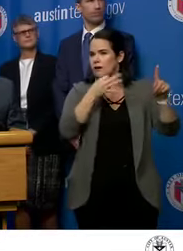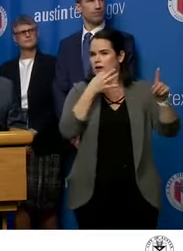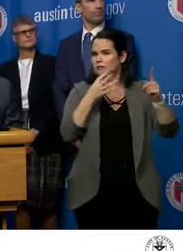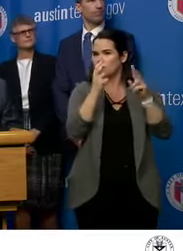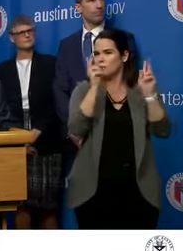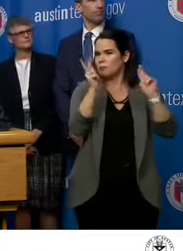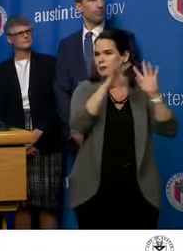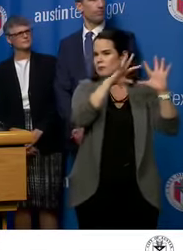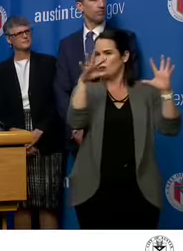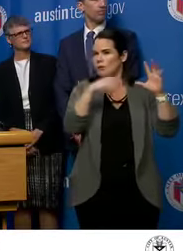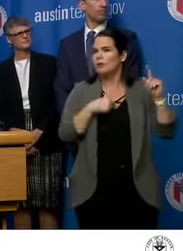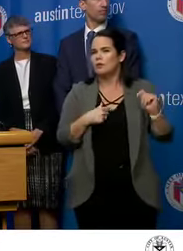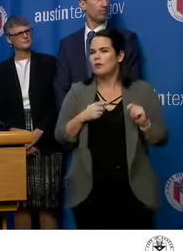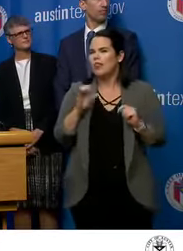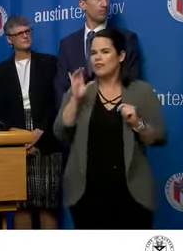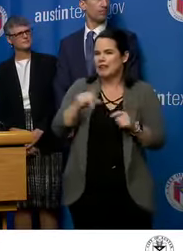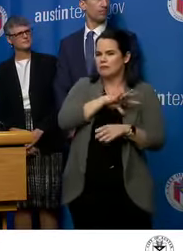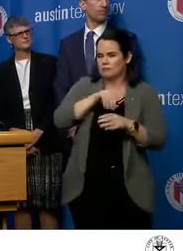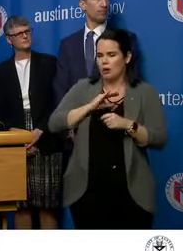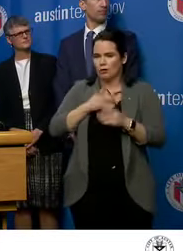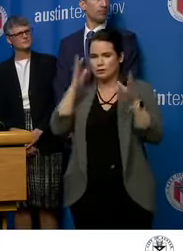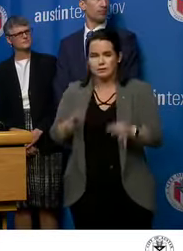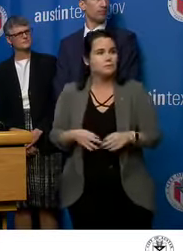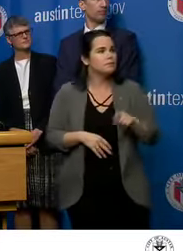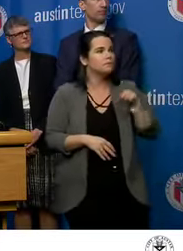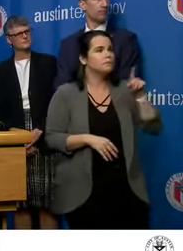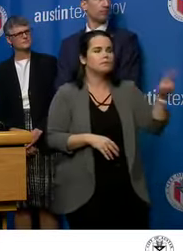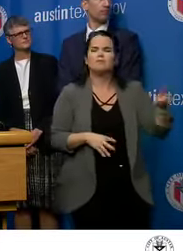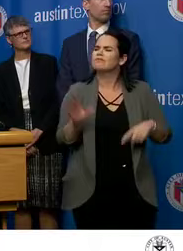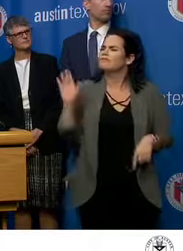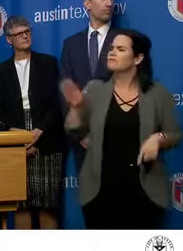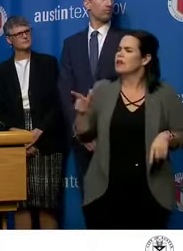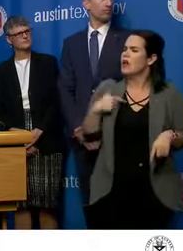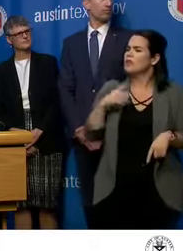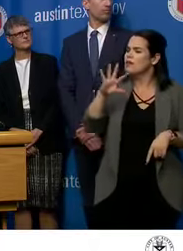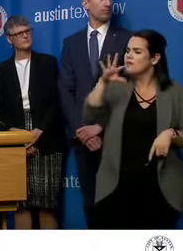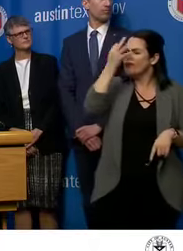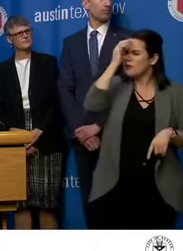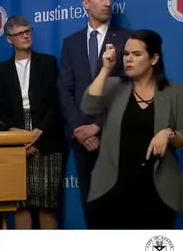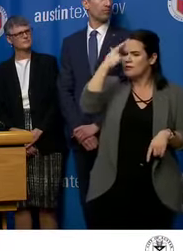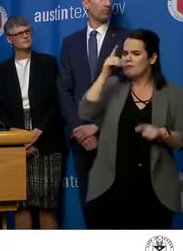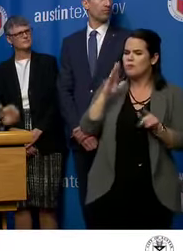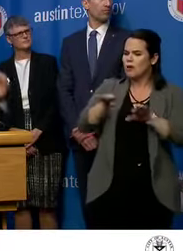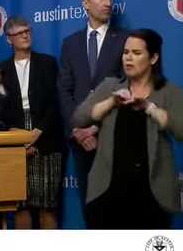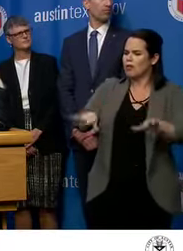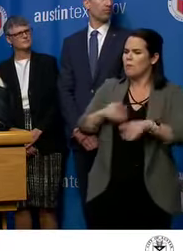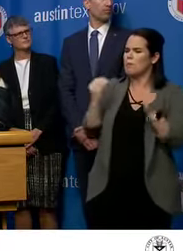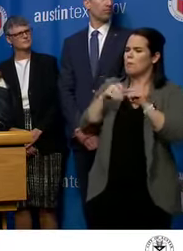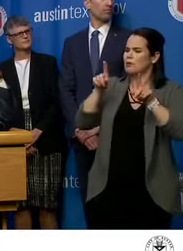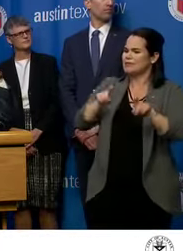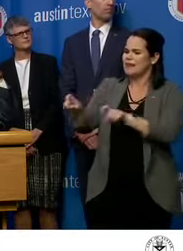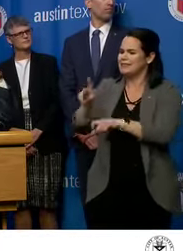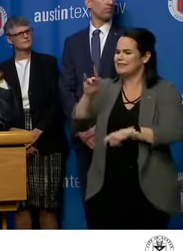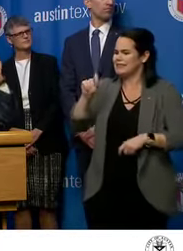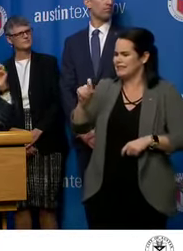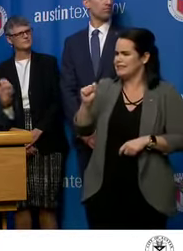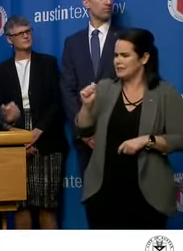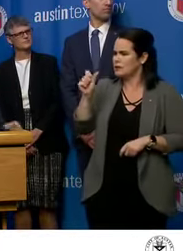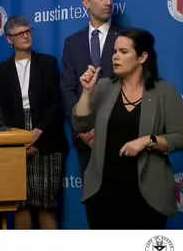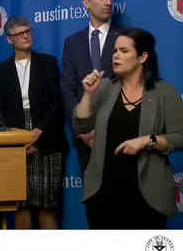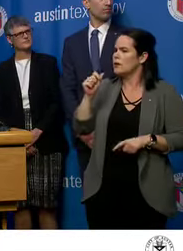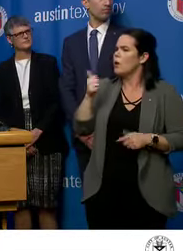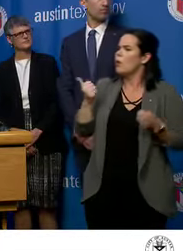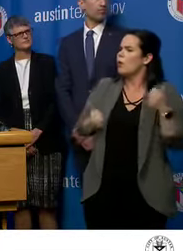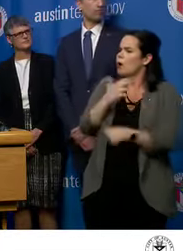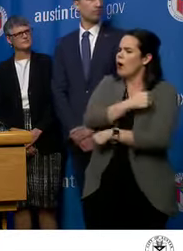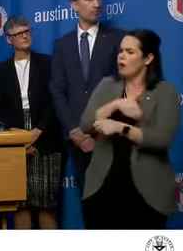you. Dr. The, uh, federal government is expected to send out more testing kits around the country this week. So which of our area hospitals will have